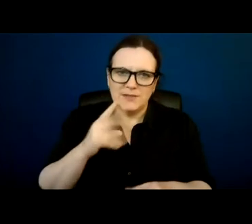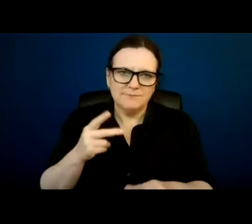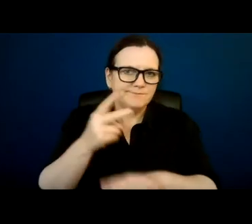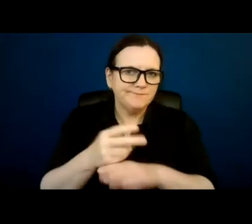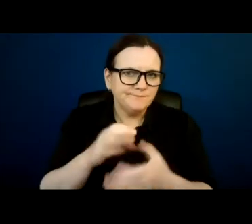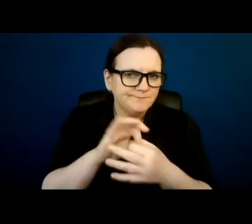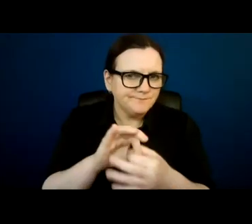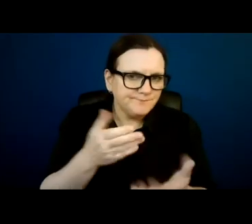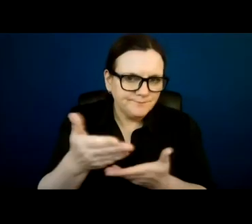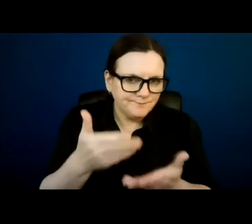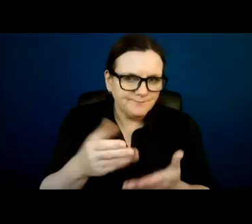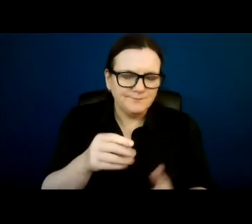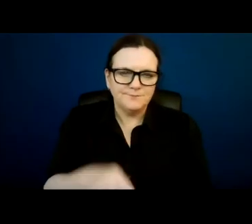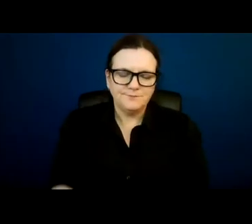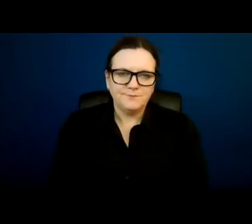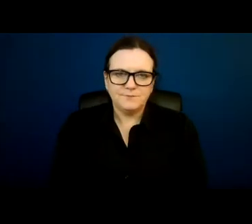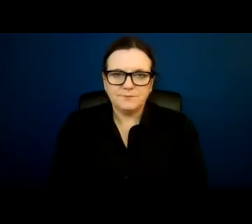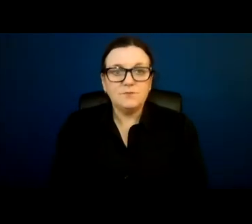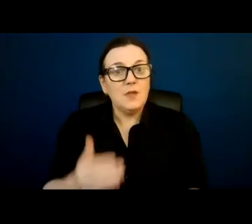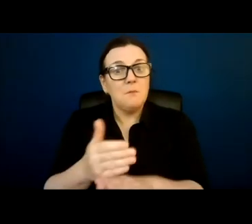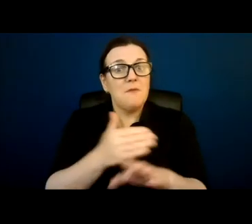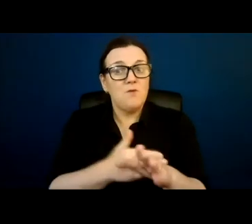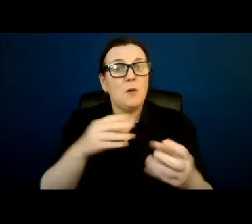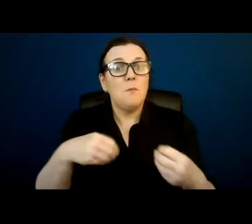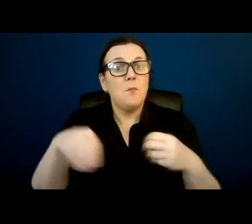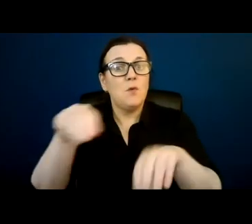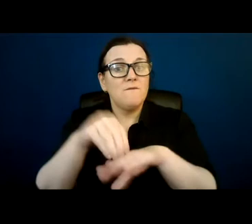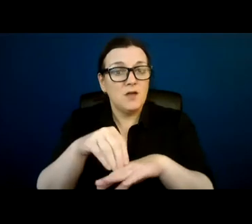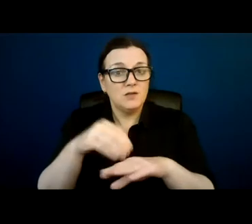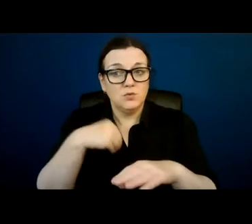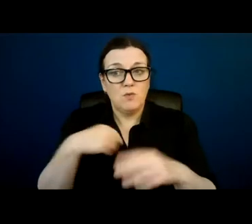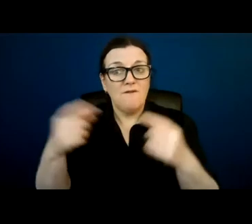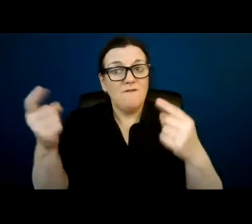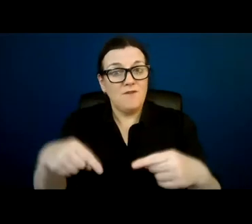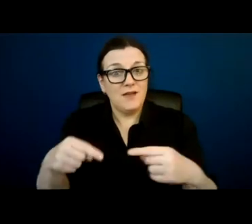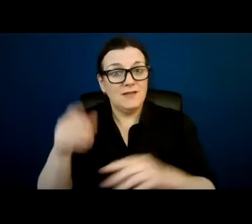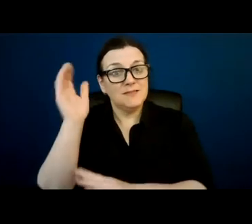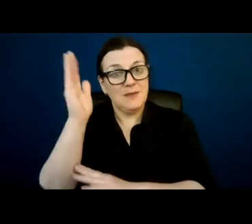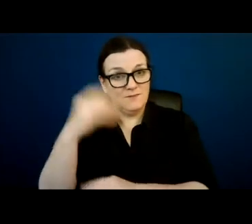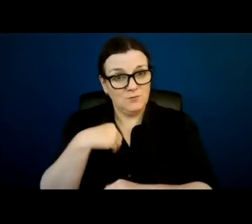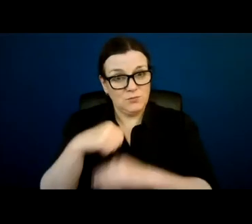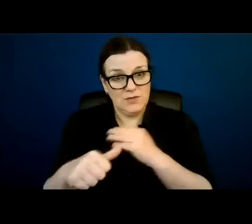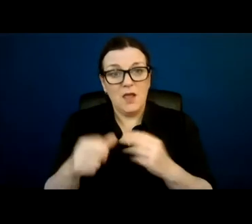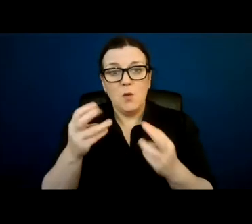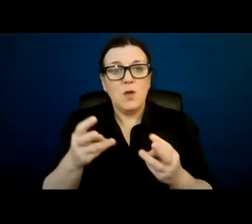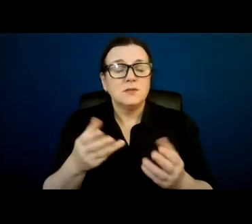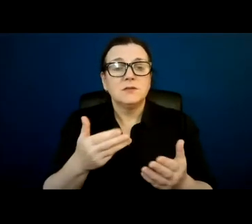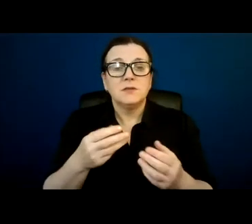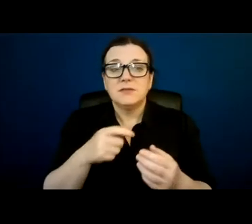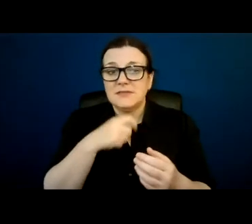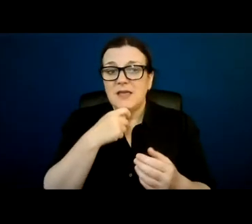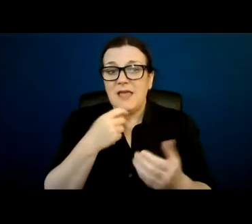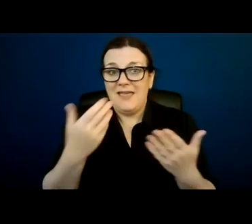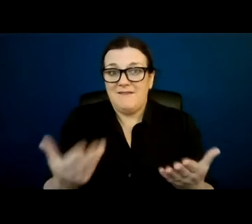conversation. Before I pass on to our final speaker for the day, I just wanted to take the